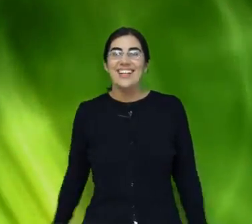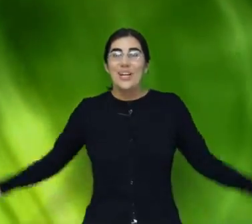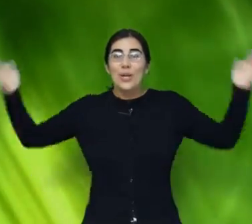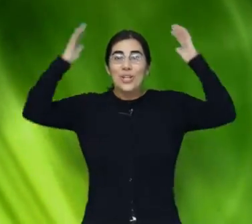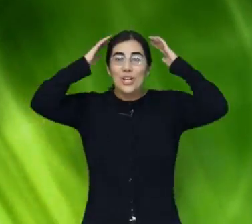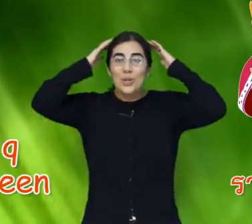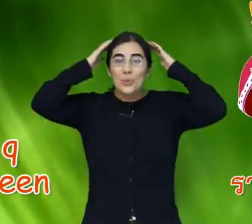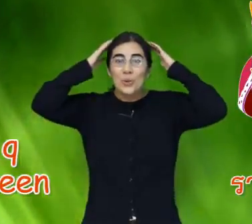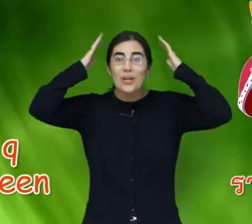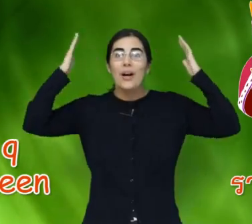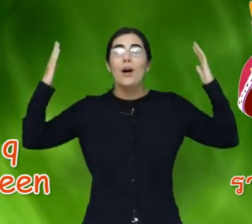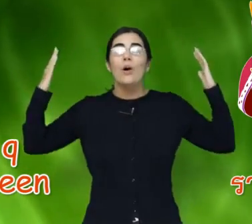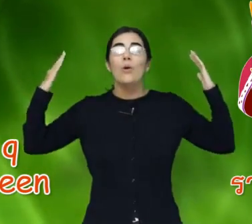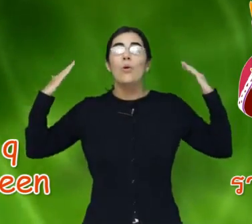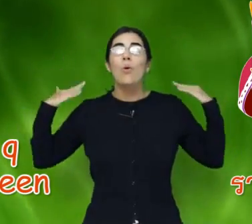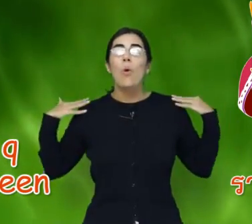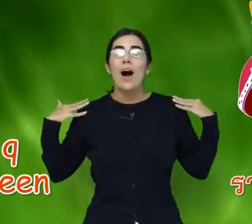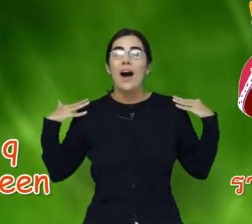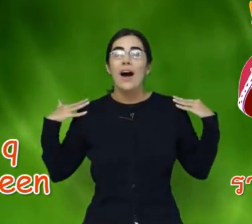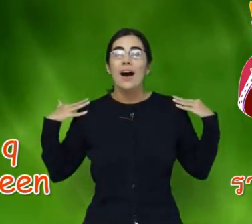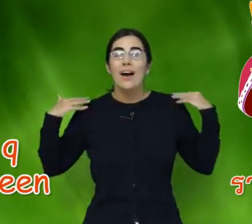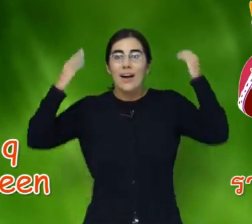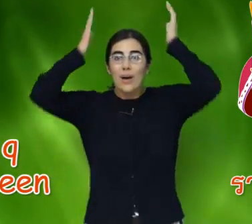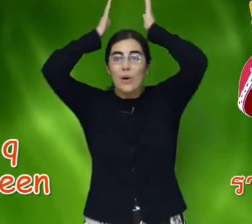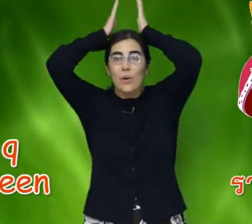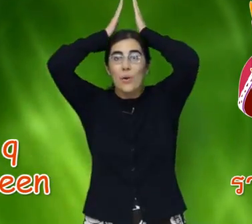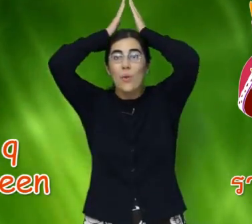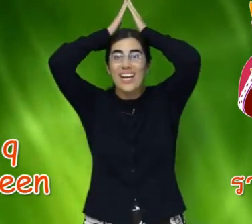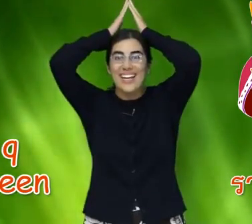Q. Qu. Queen.